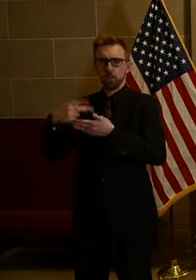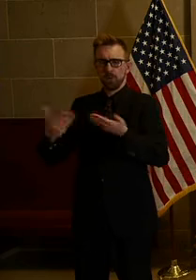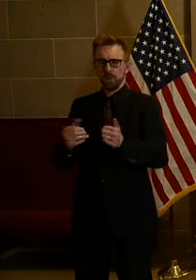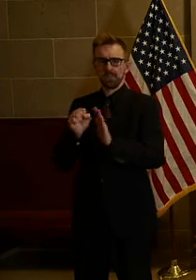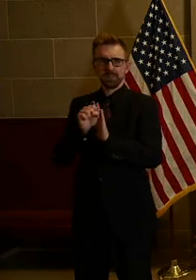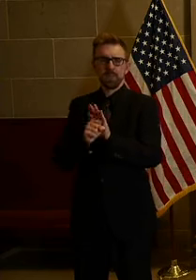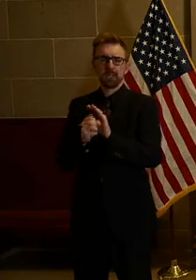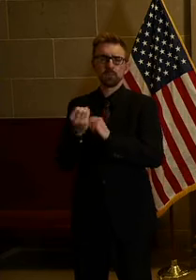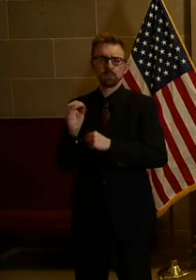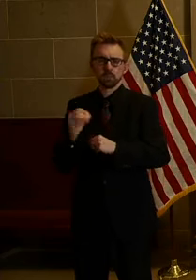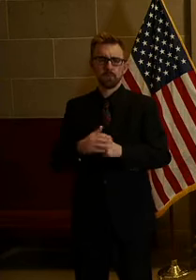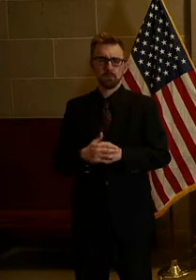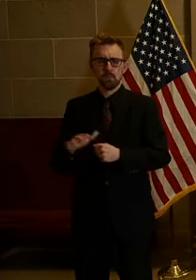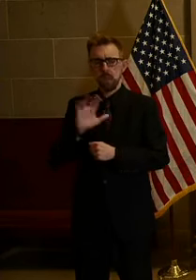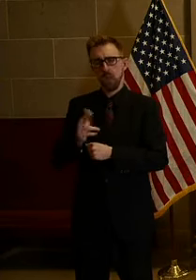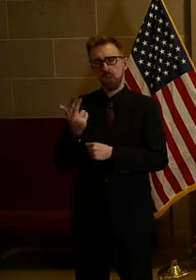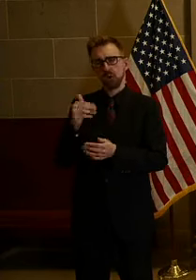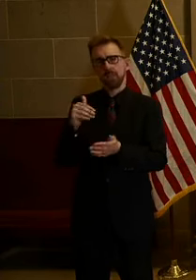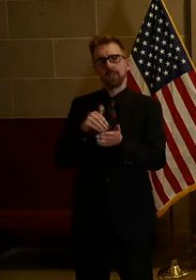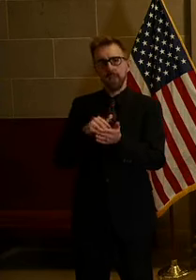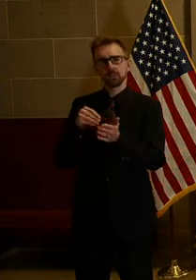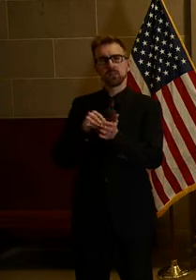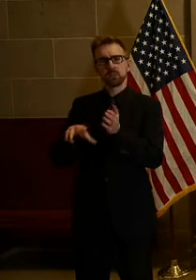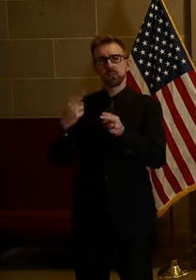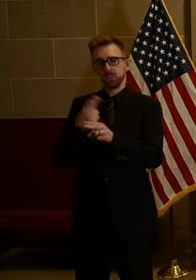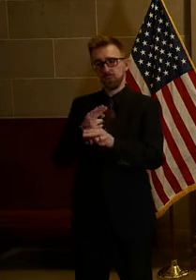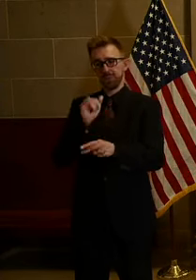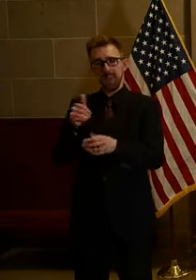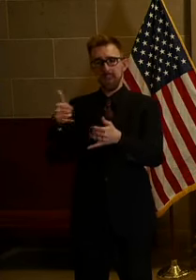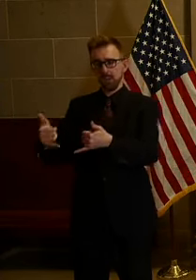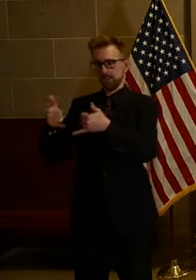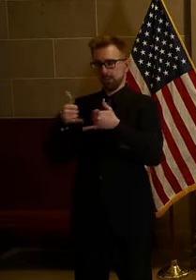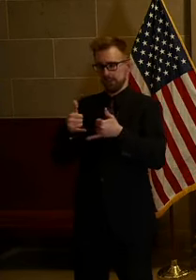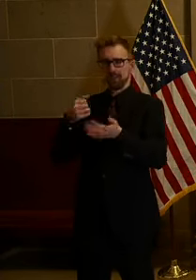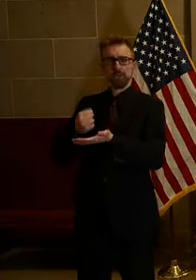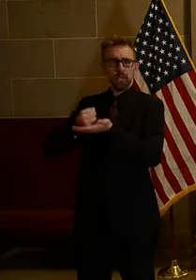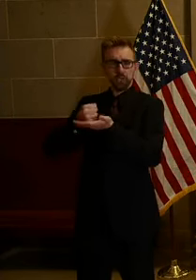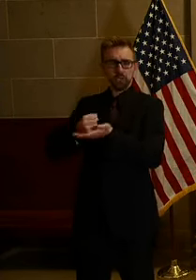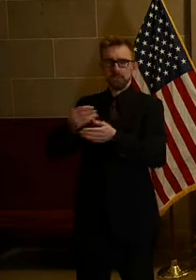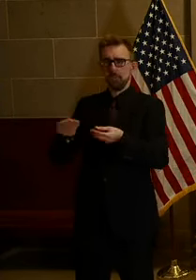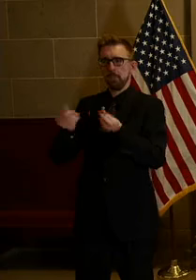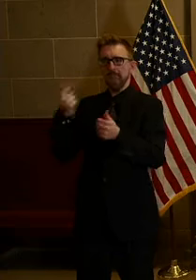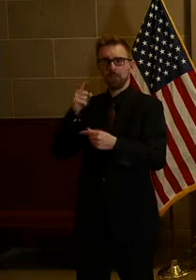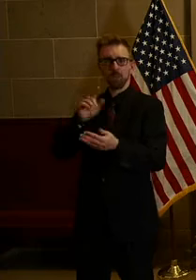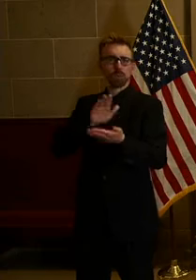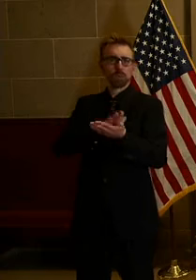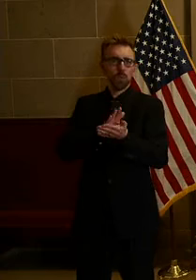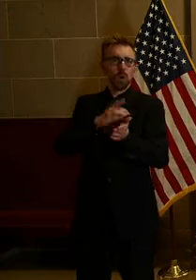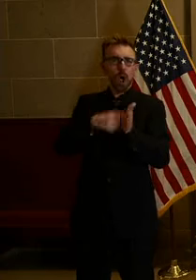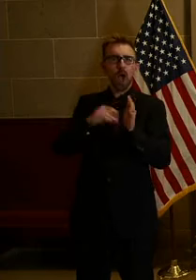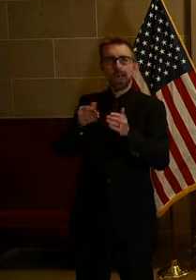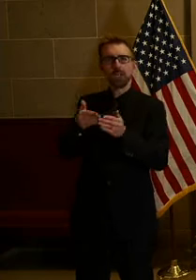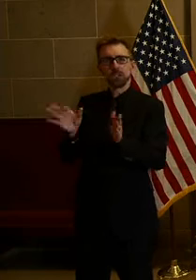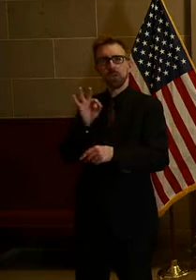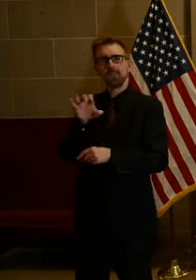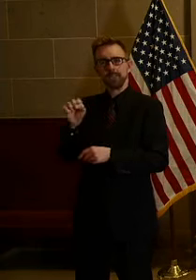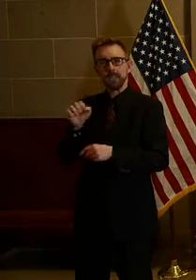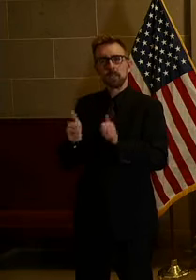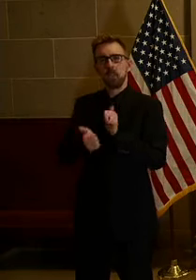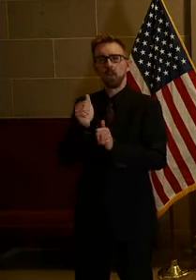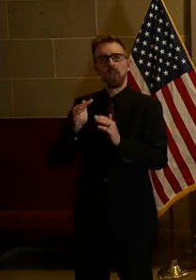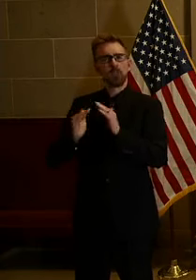about 13,000 students throughout the state who use the A-plus award to pay for tuition and general fees, mostly at community colleges last year.